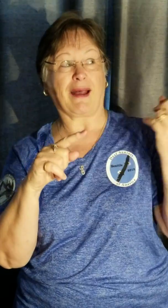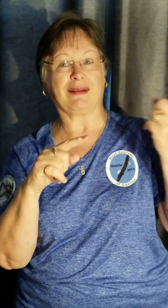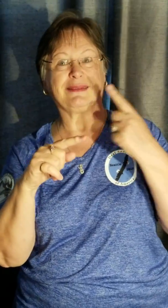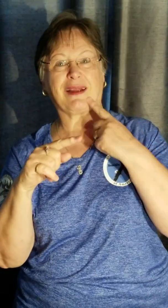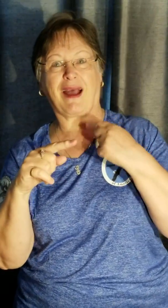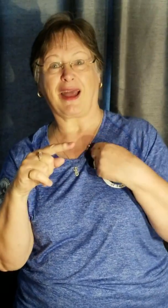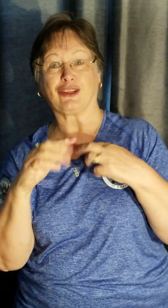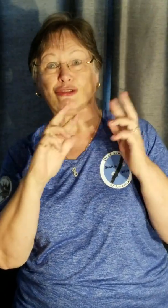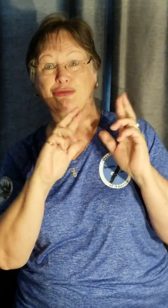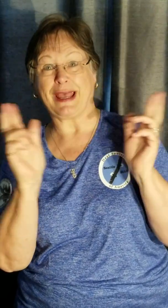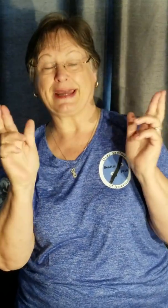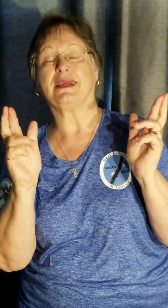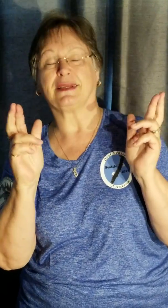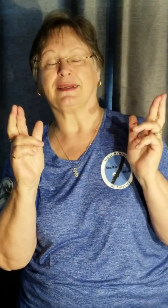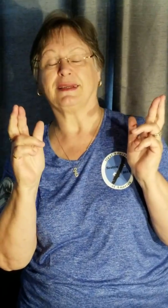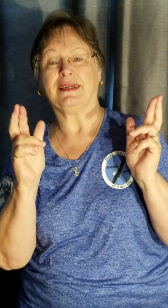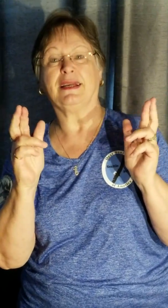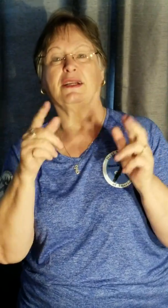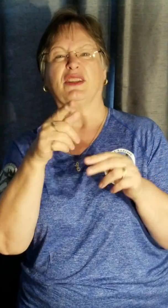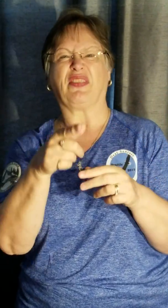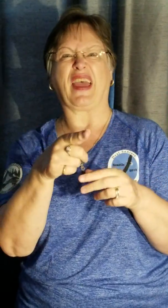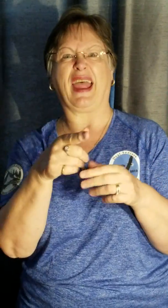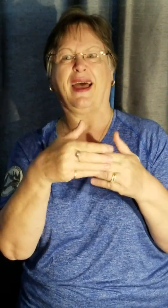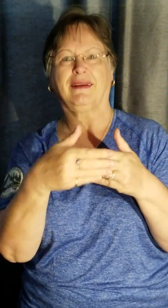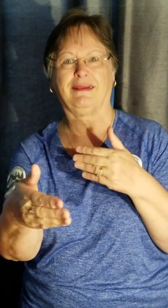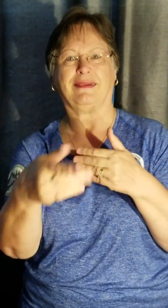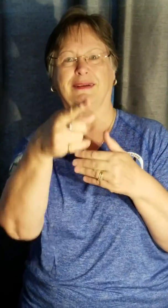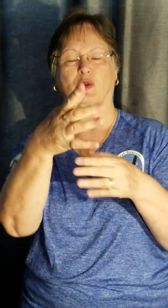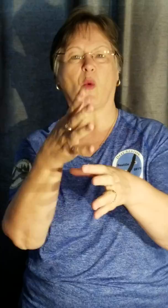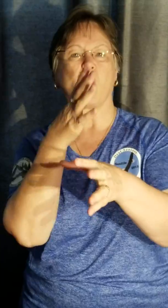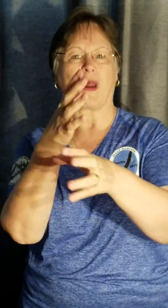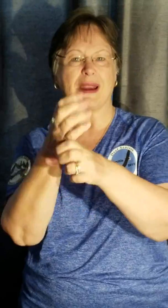so you don't want